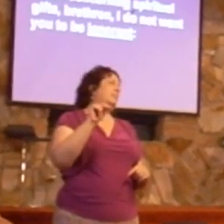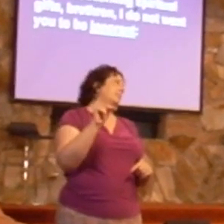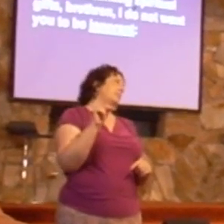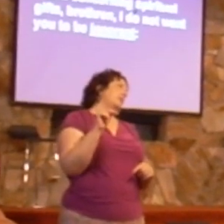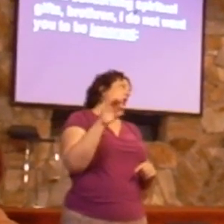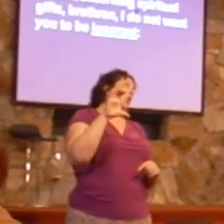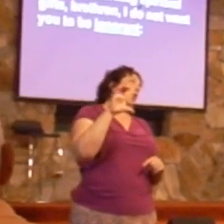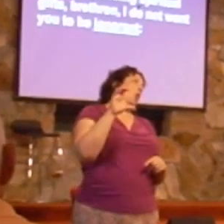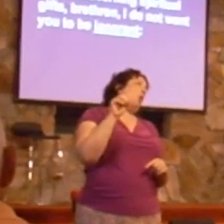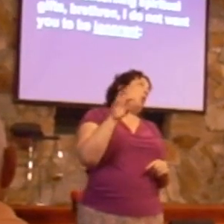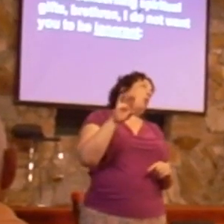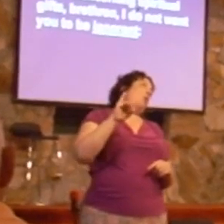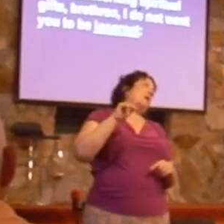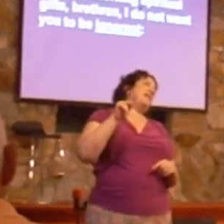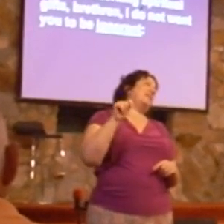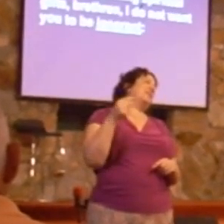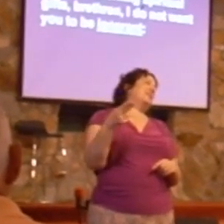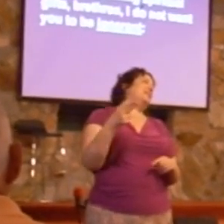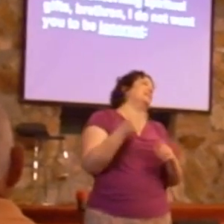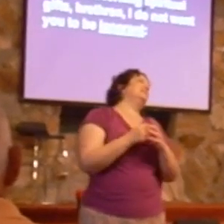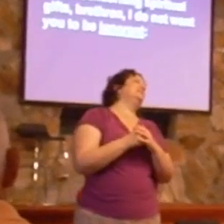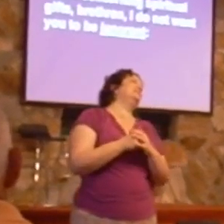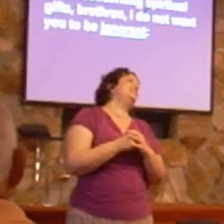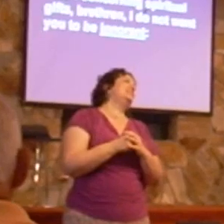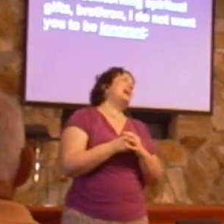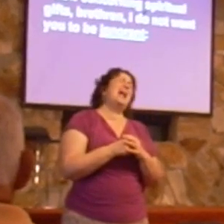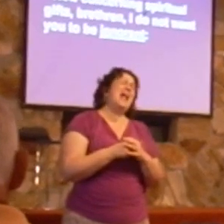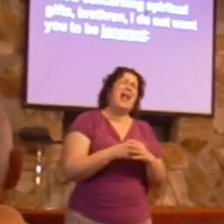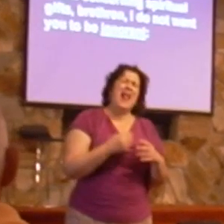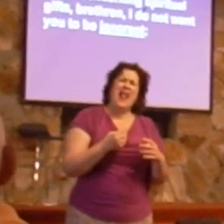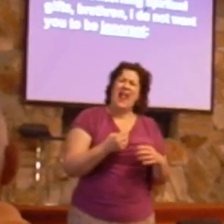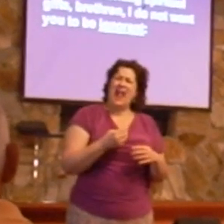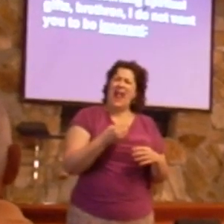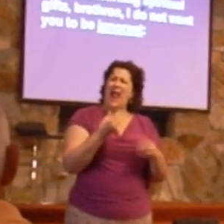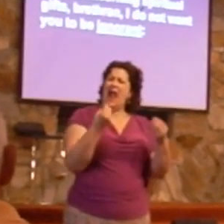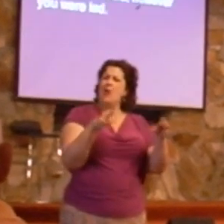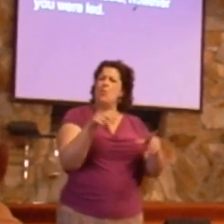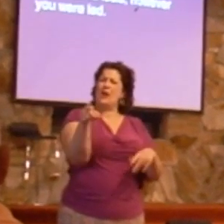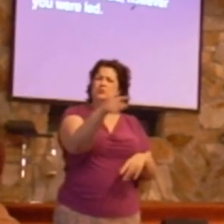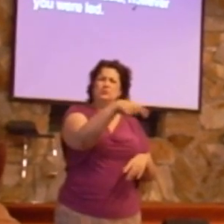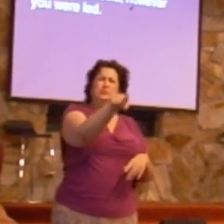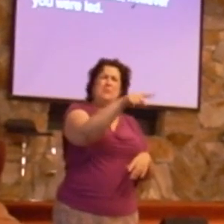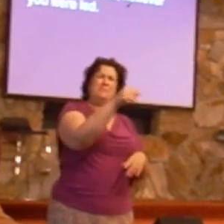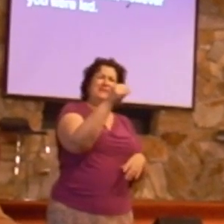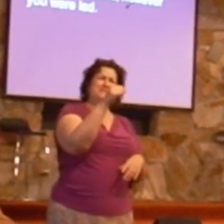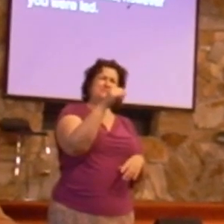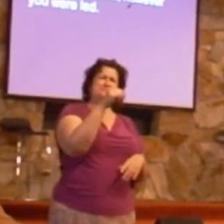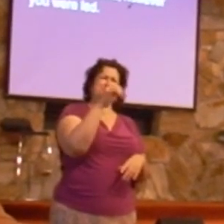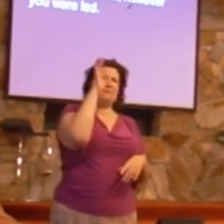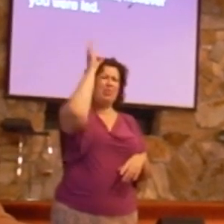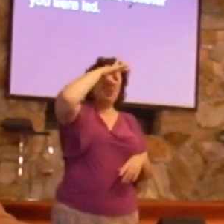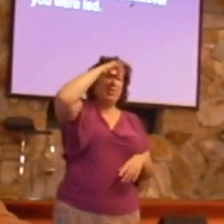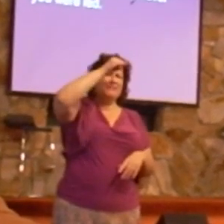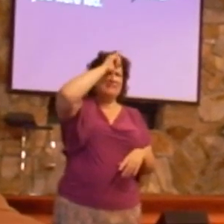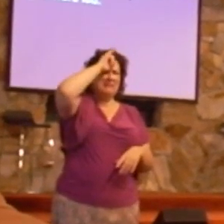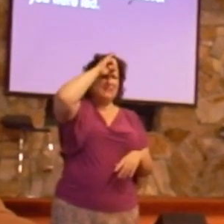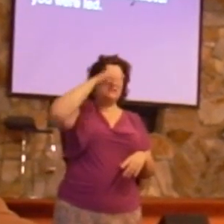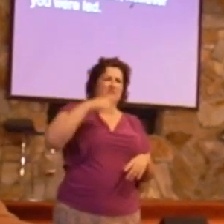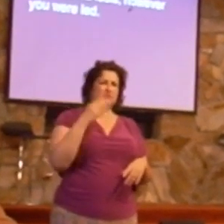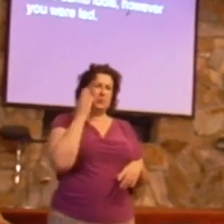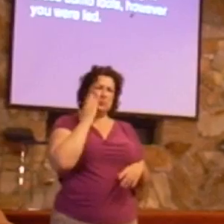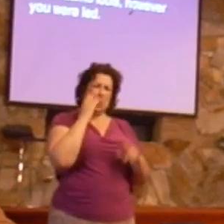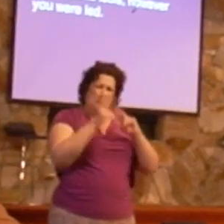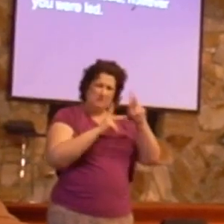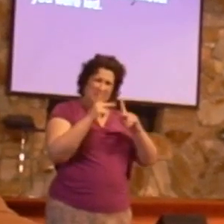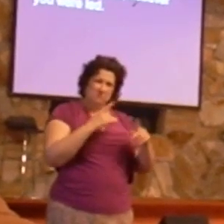I do not want you to be ignorant. You know that you were Gentiles carried away to these dumb idols. Corinth